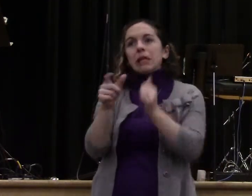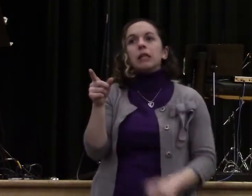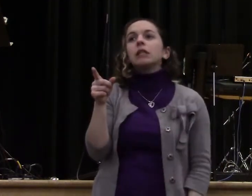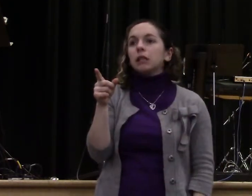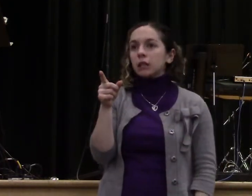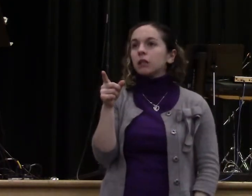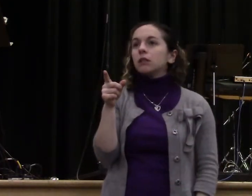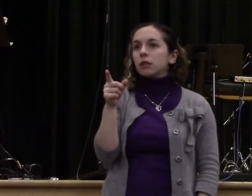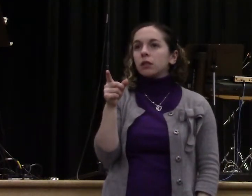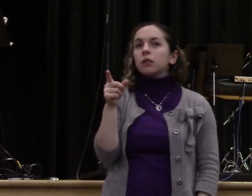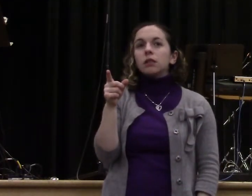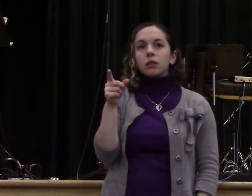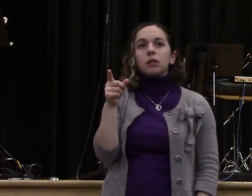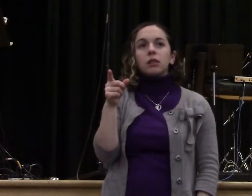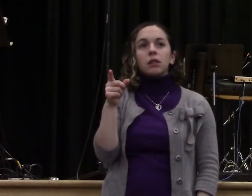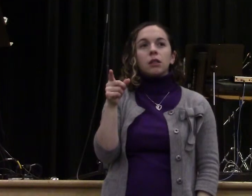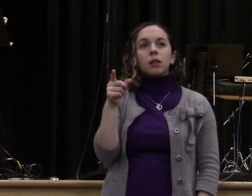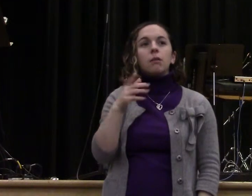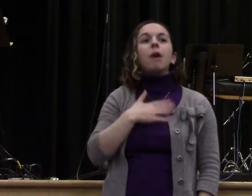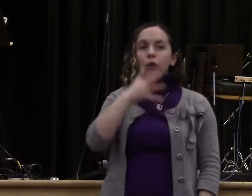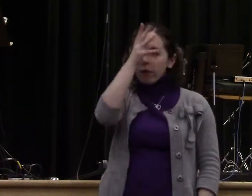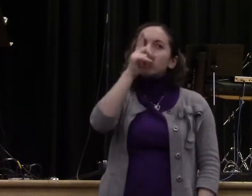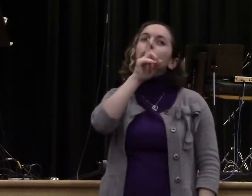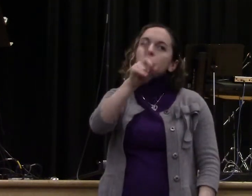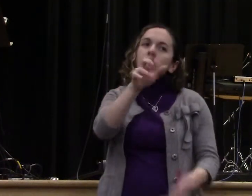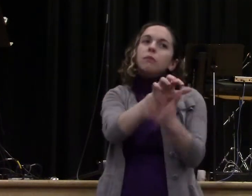father didn't call his father and show him love and kindness.